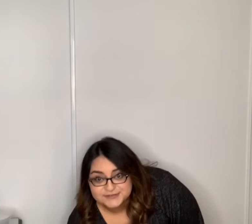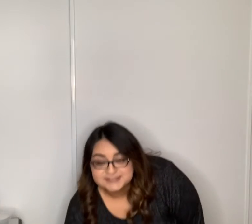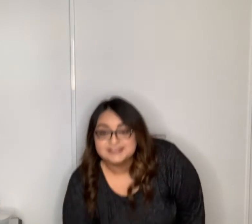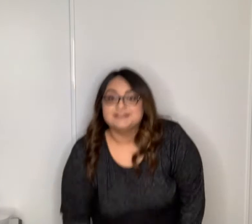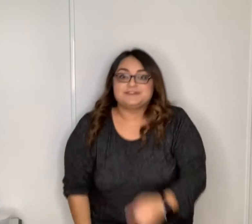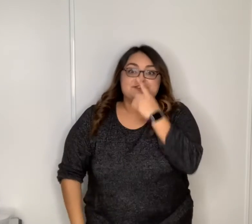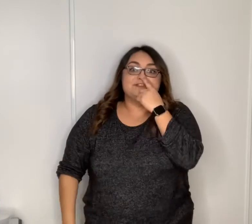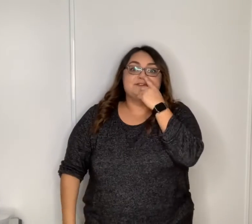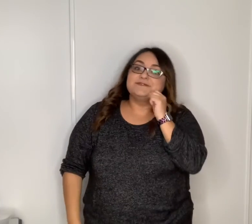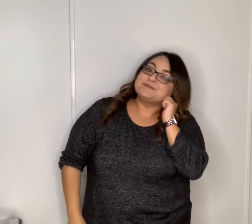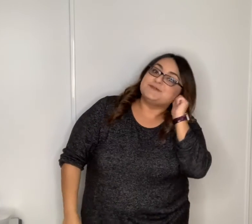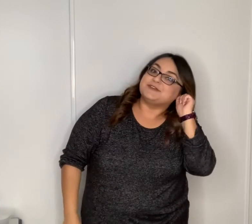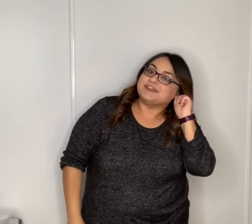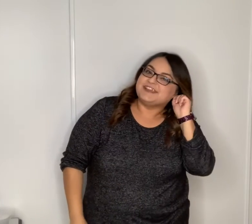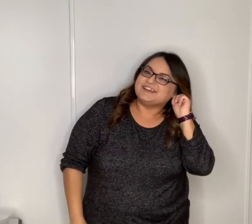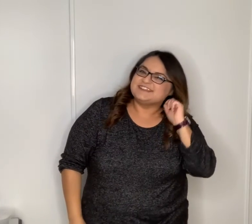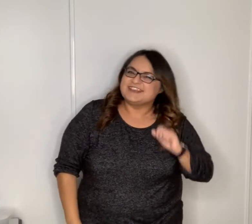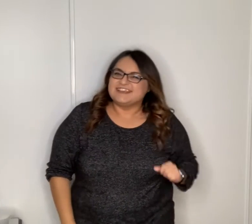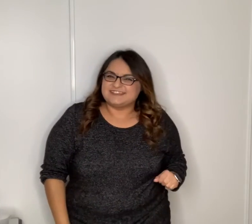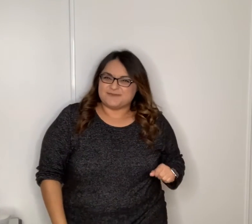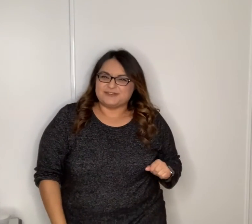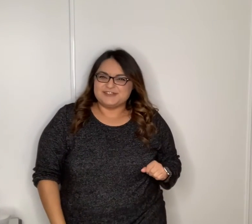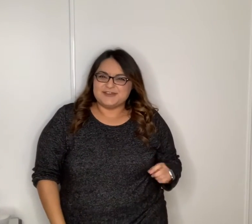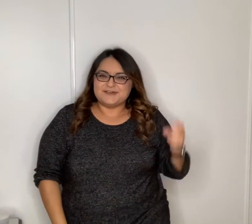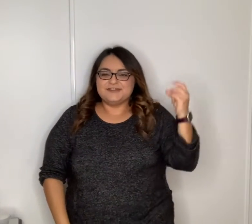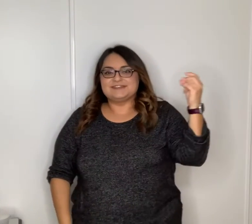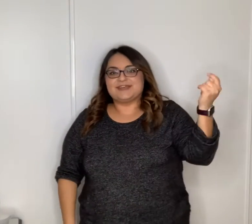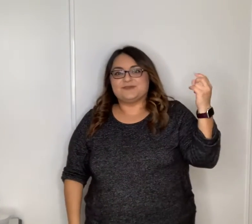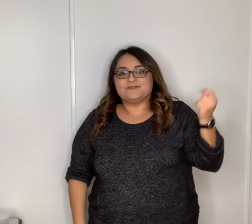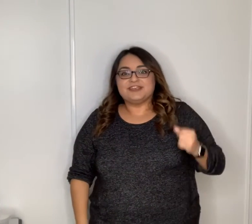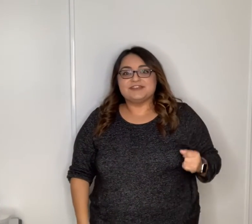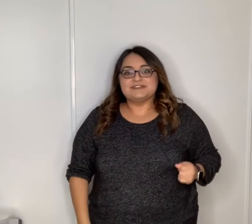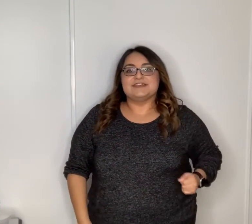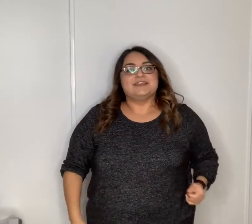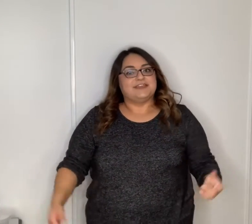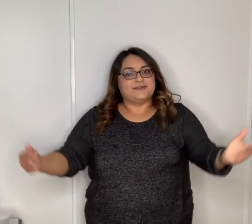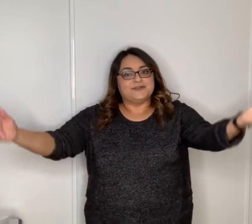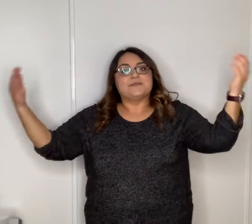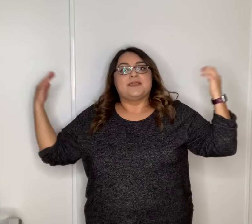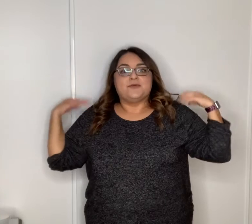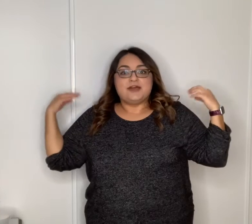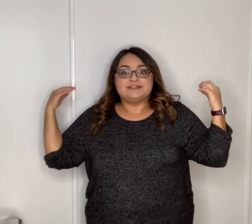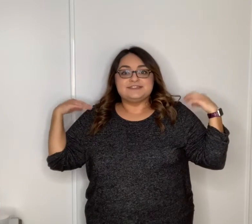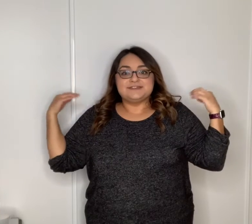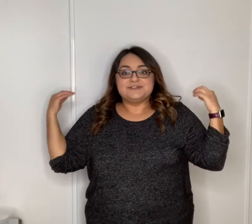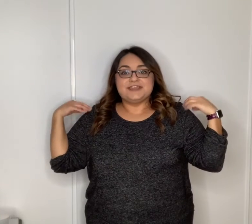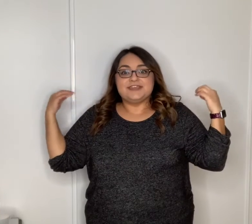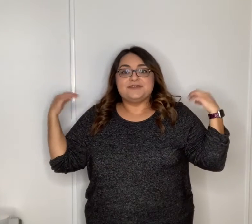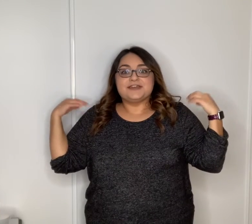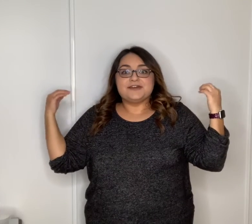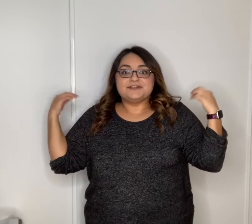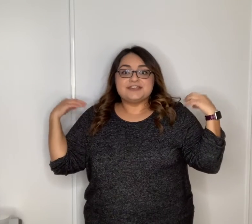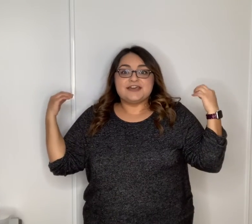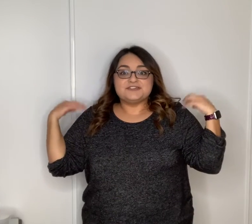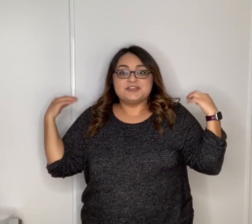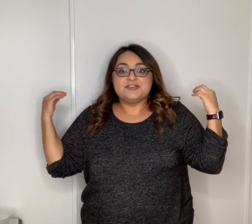touch your nose pull your ears tap your toe snap your fingers here we go one two here we go touch your